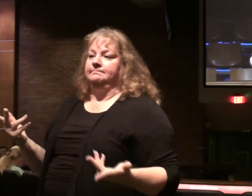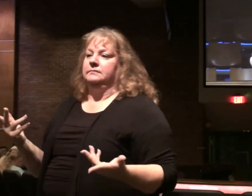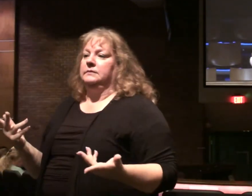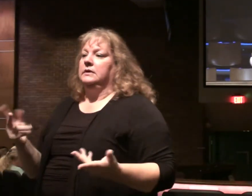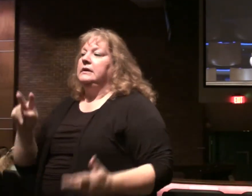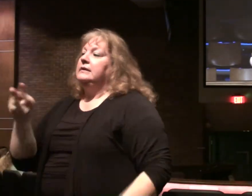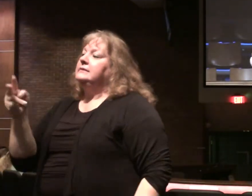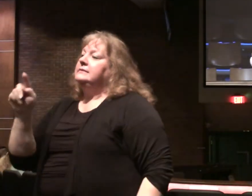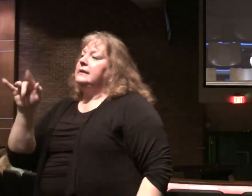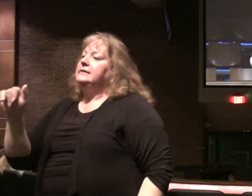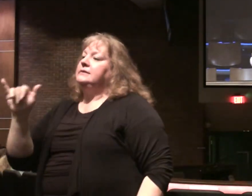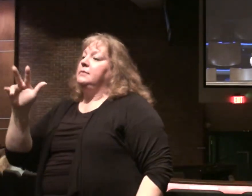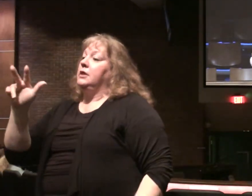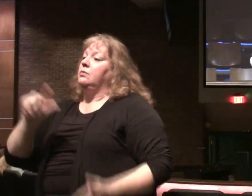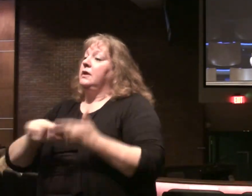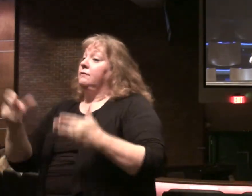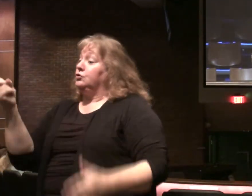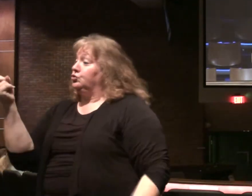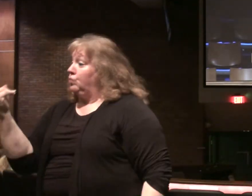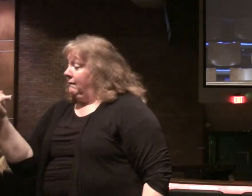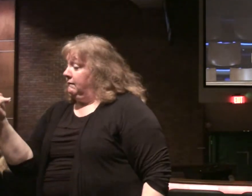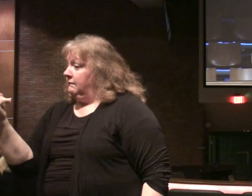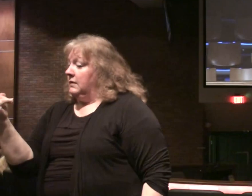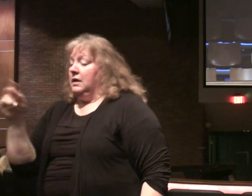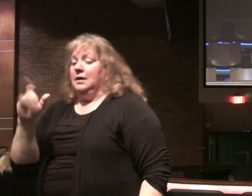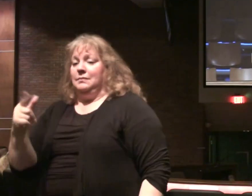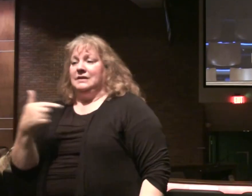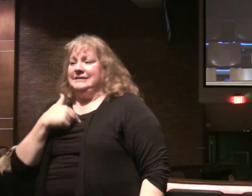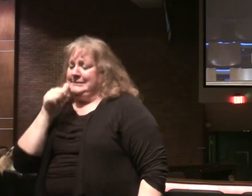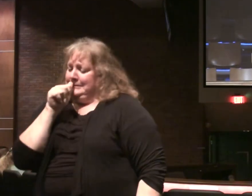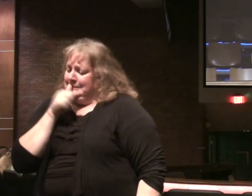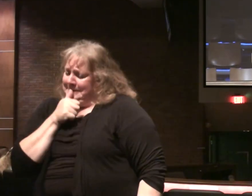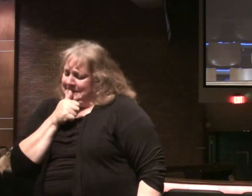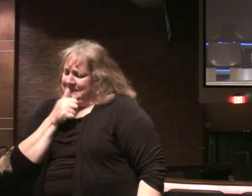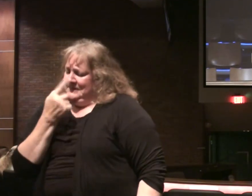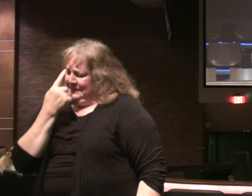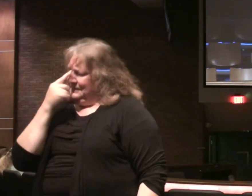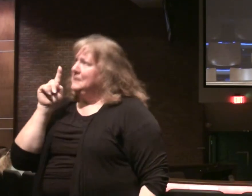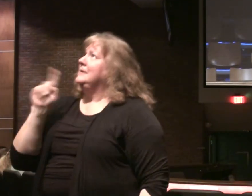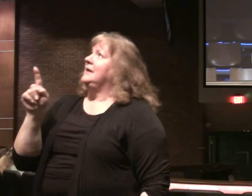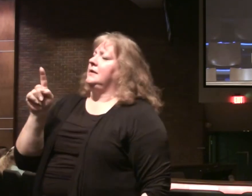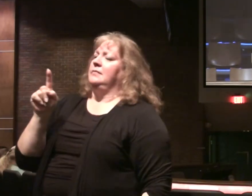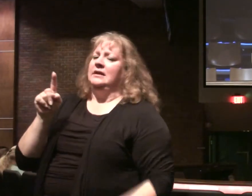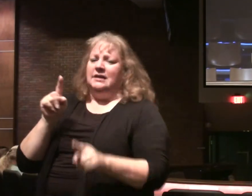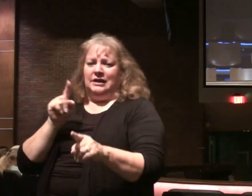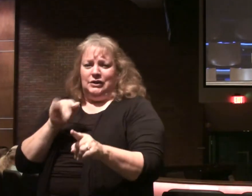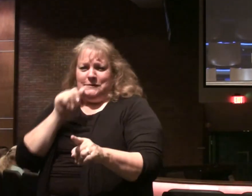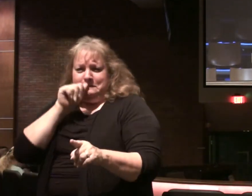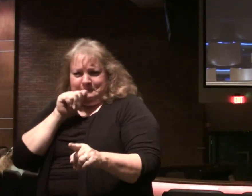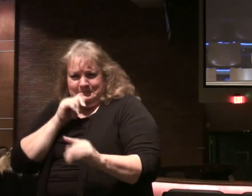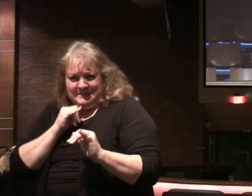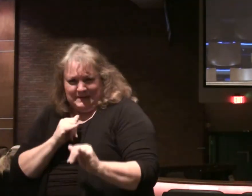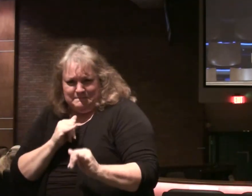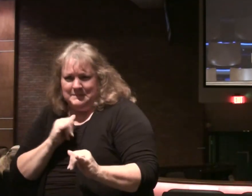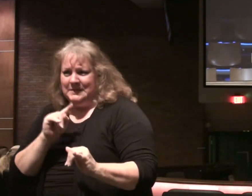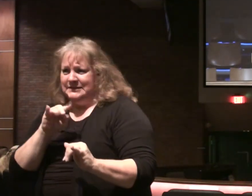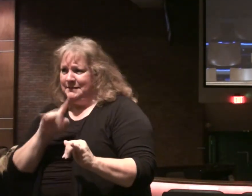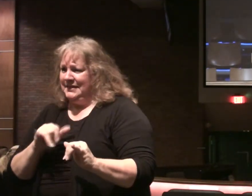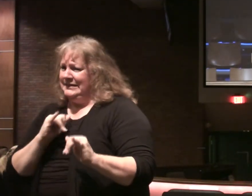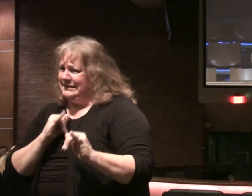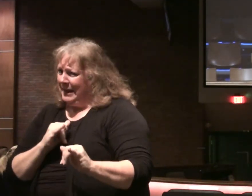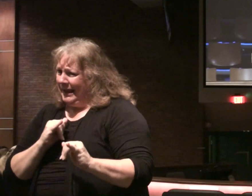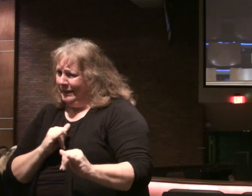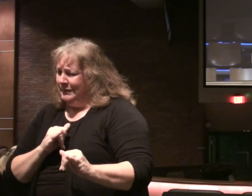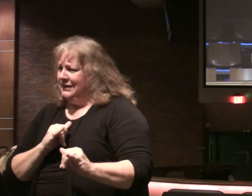2 Timothy 3.12. After Paul is saying. I suffer hardship for Jesus Christ. Timothy. endure hardship too. Suffer hardship.